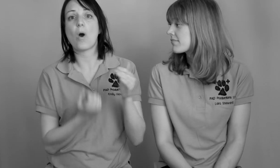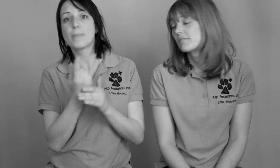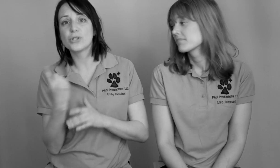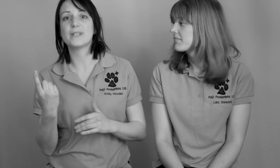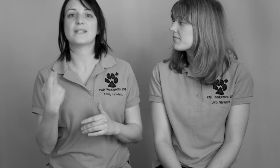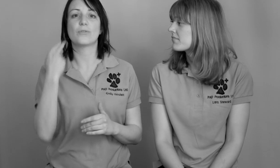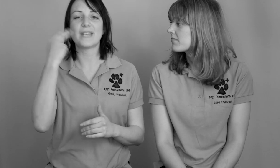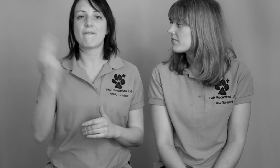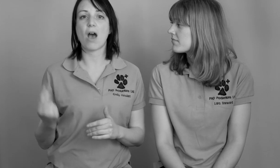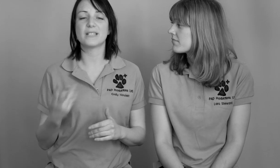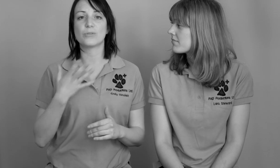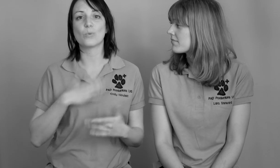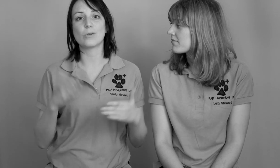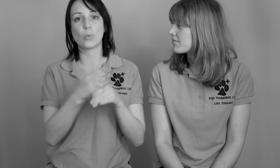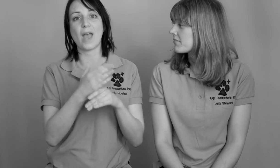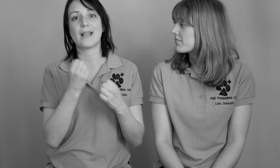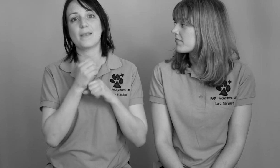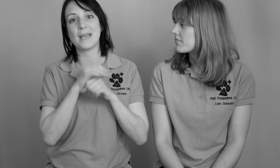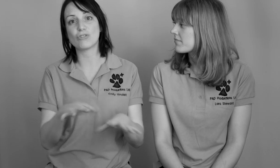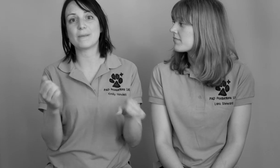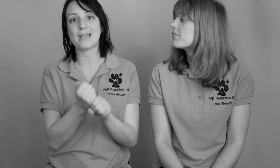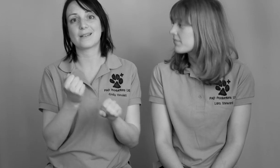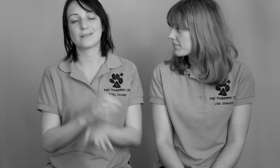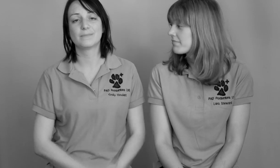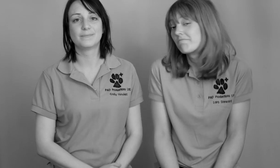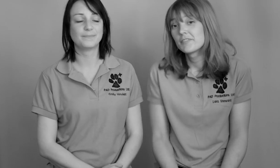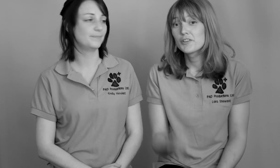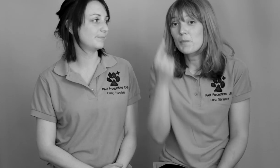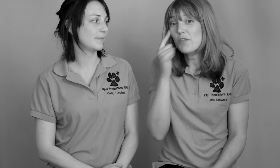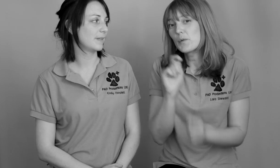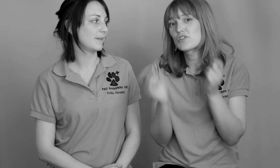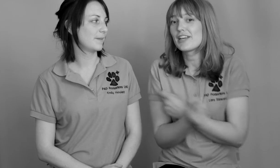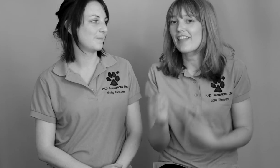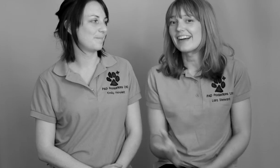opportunities for deaf artists who want to work in the mainstream sector. So we've always chased that.